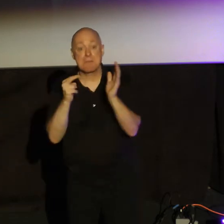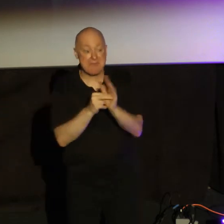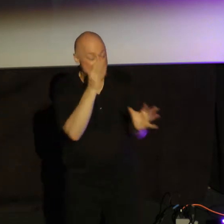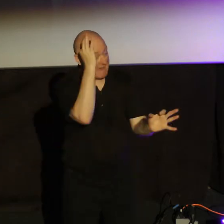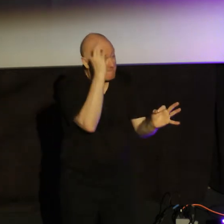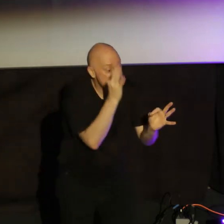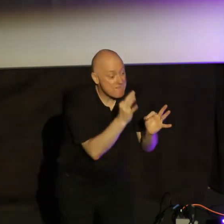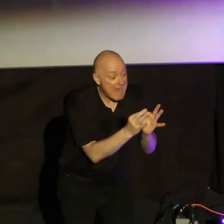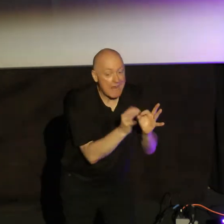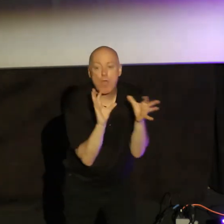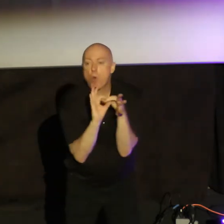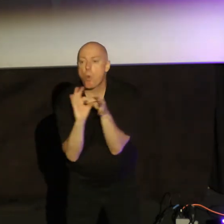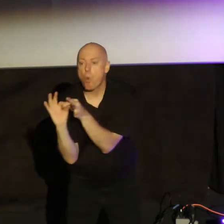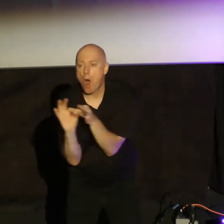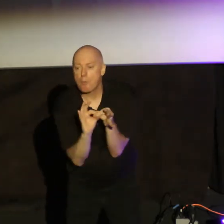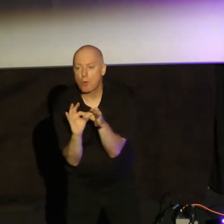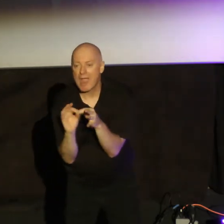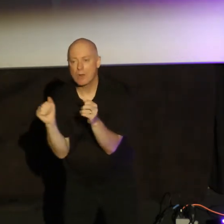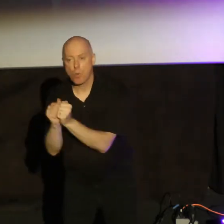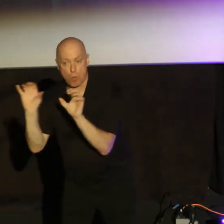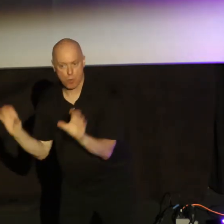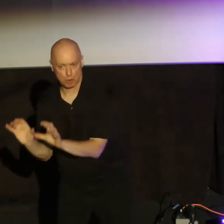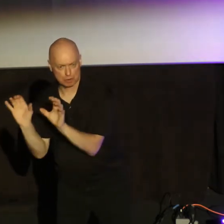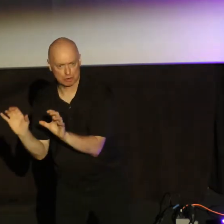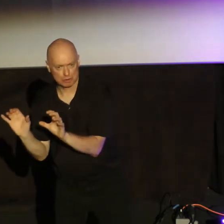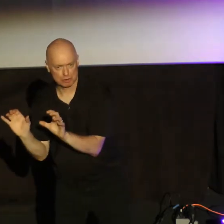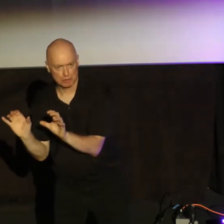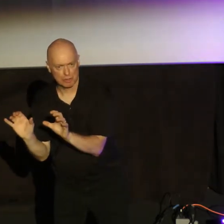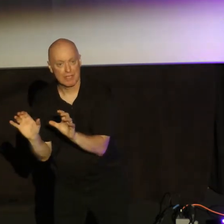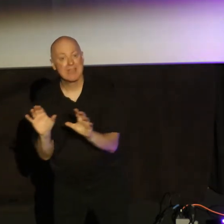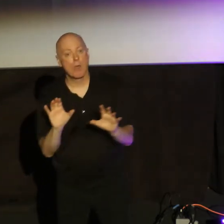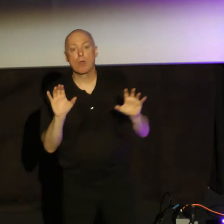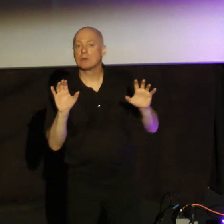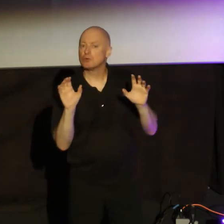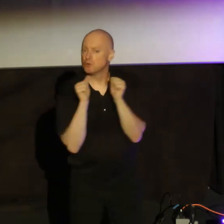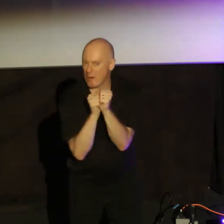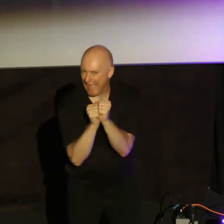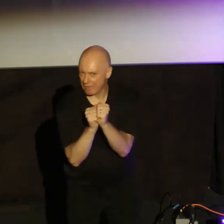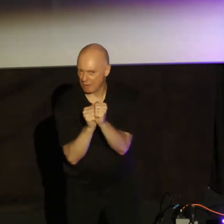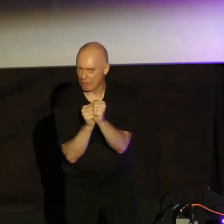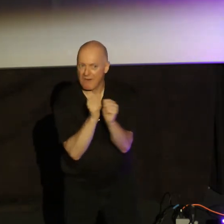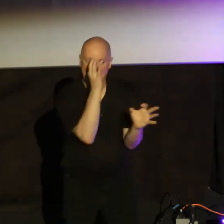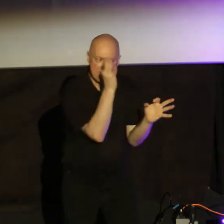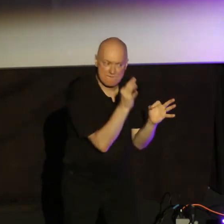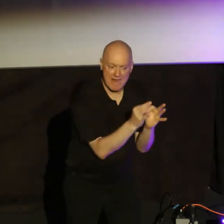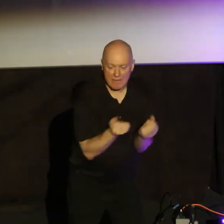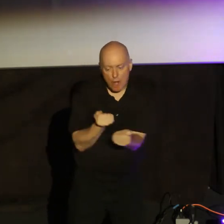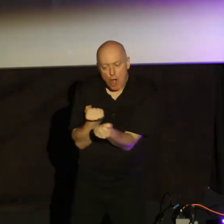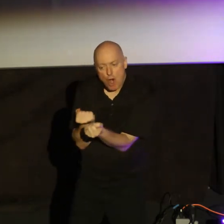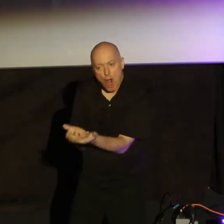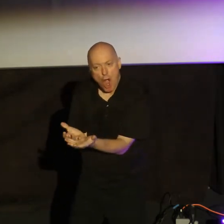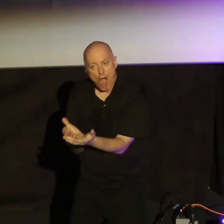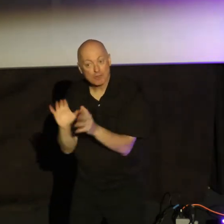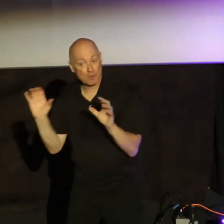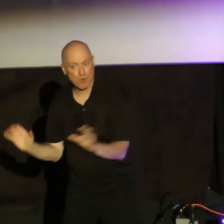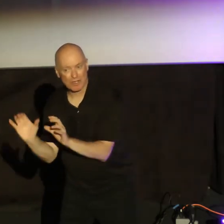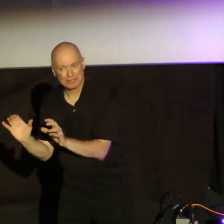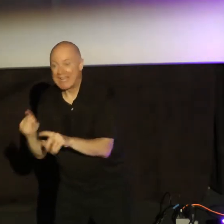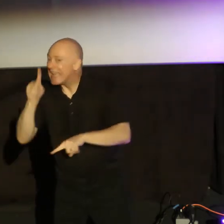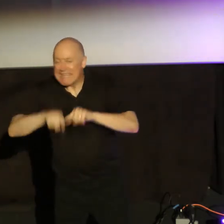cooperated with his works. It was working alongside. Faith was causing the works. Remember, they can't be separated. This is the